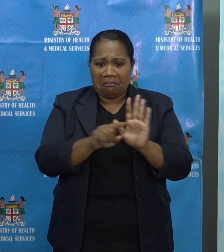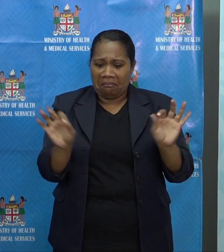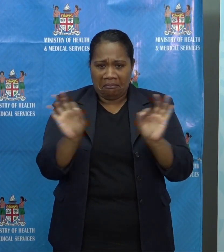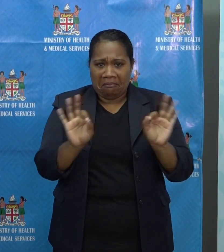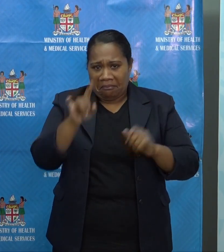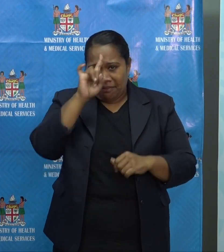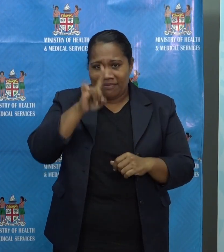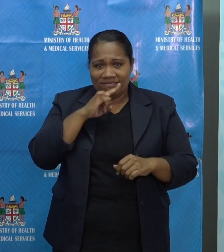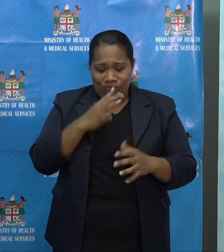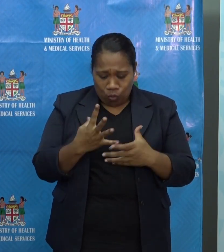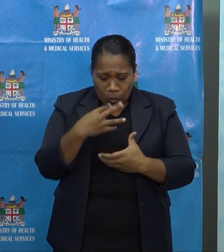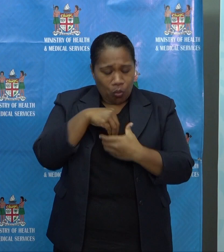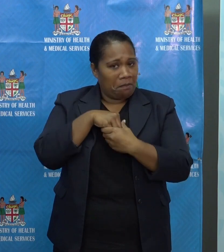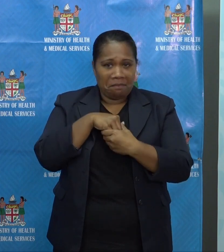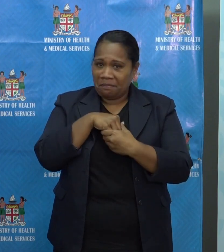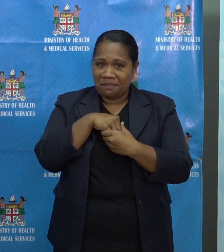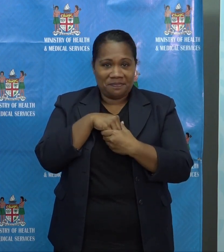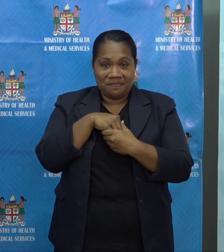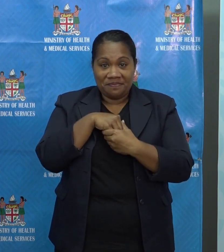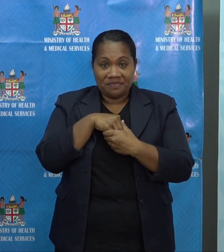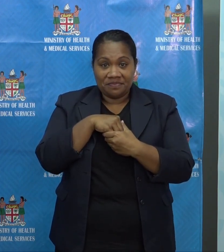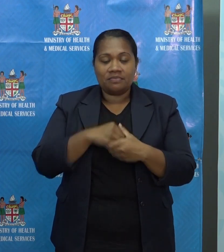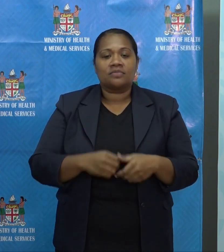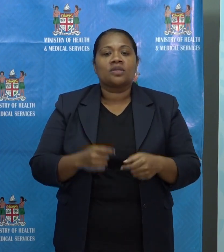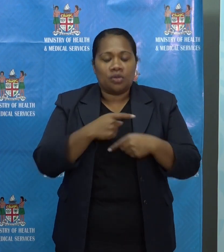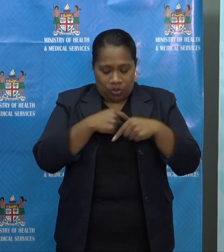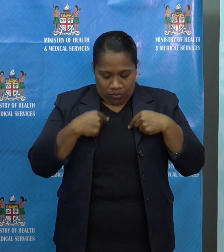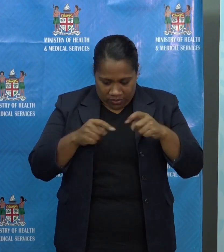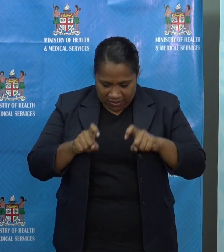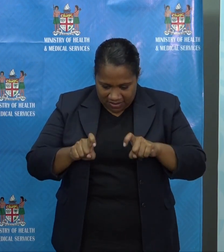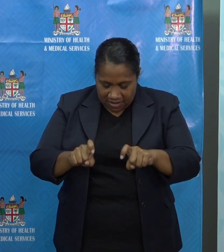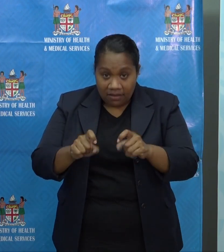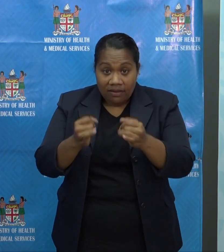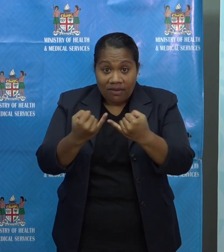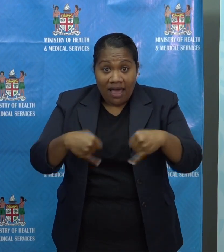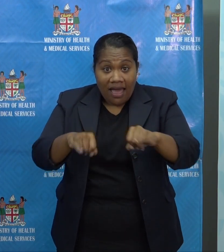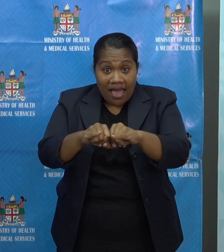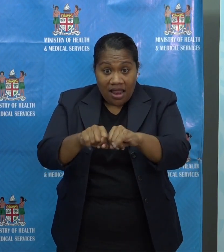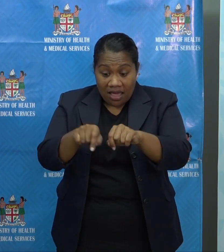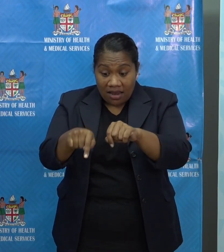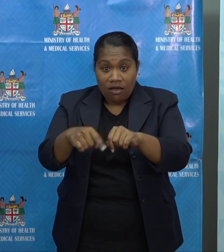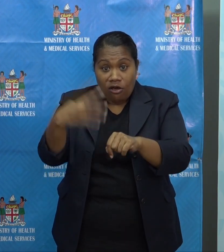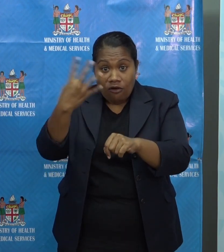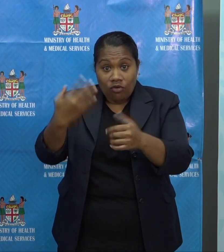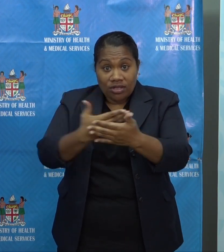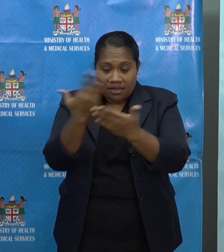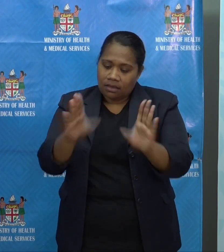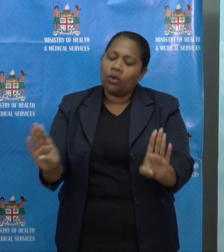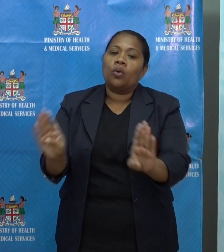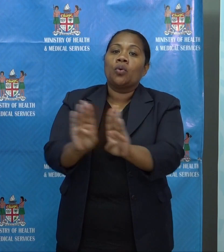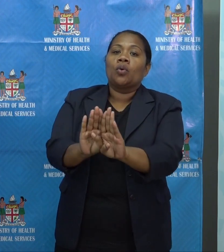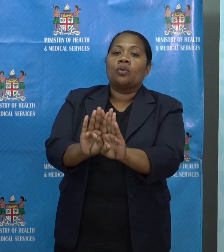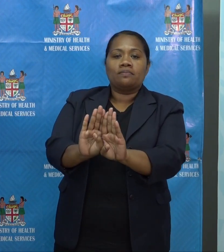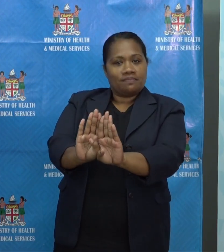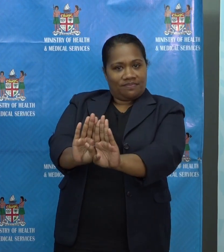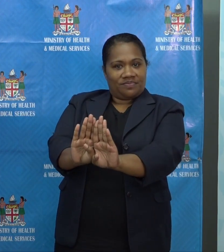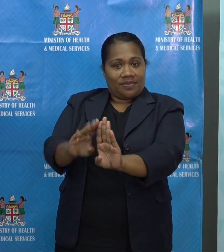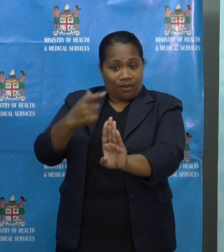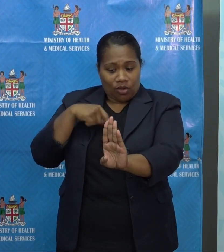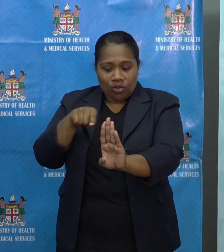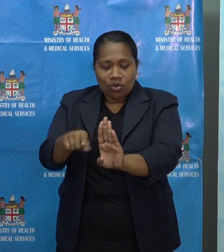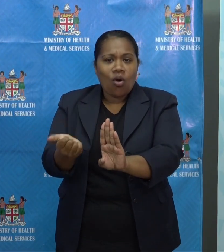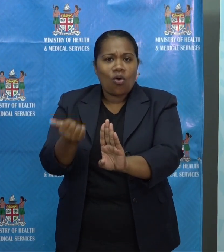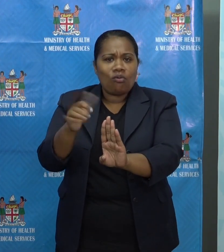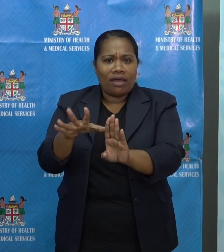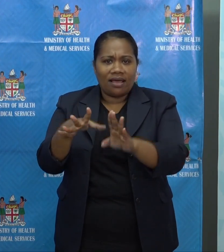We are going to maintain the island as a containment area until the 14-day incubation period expires because they were exposed.